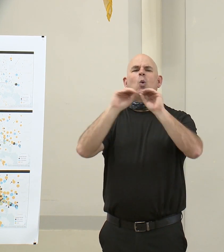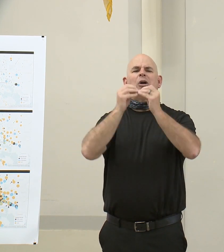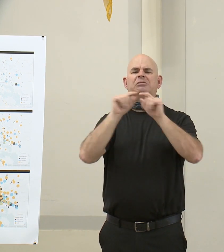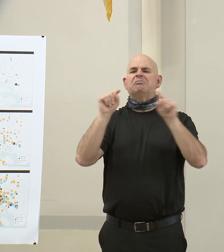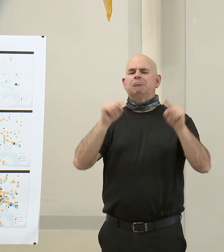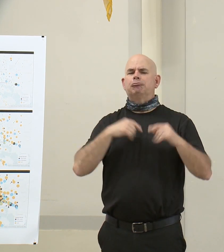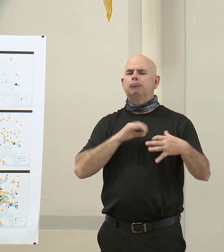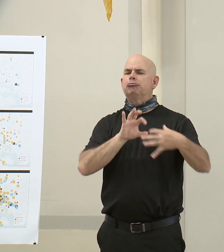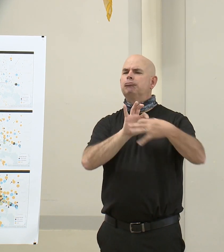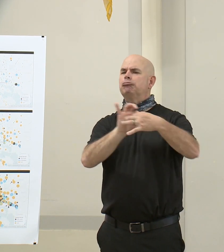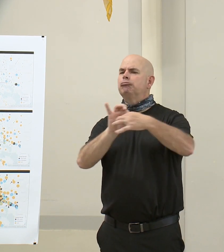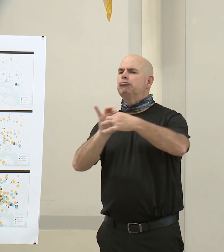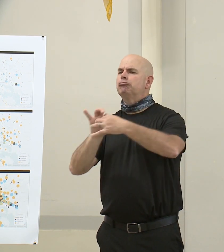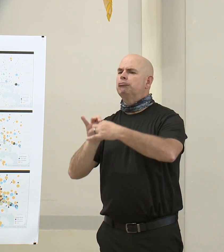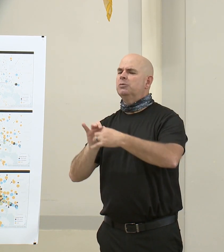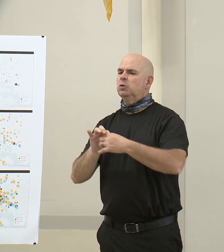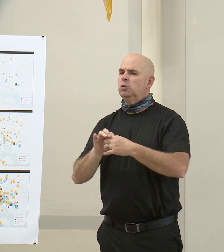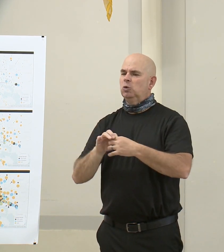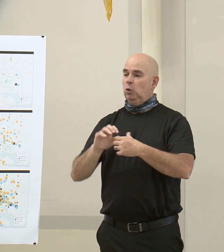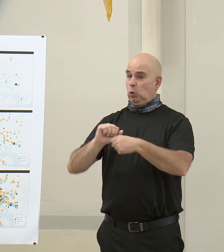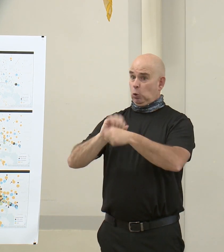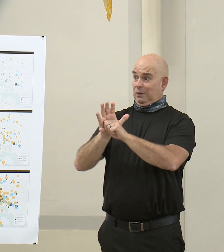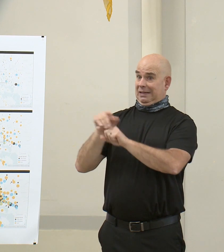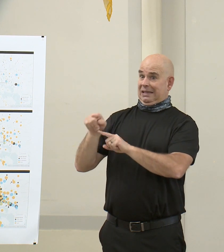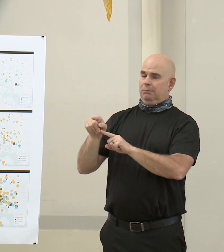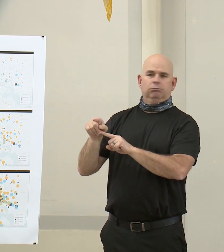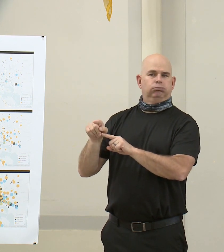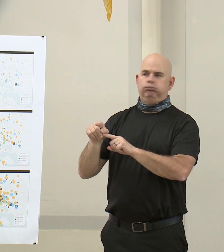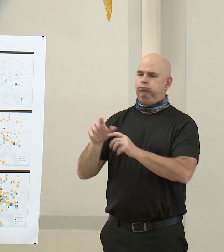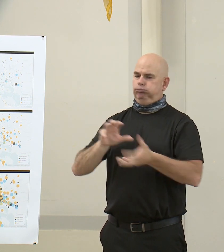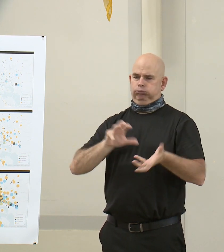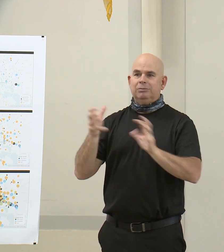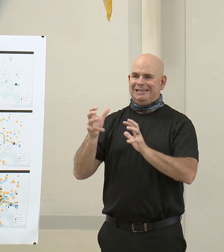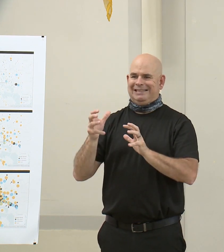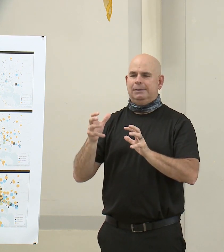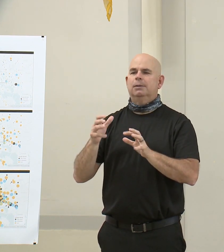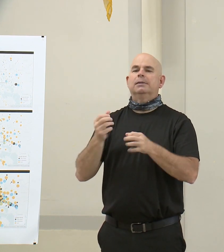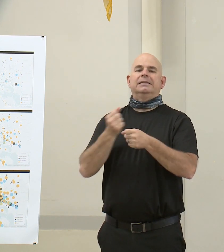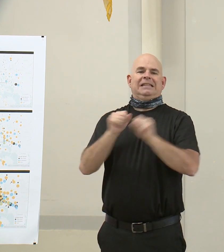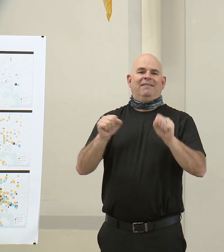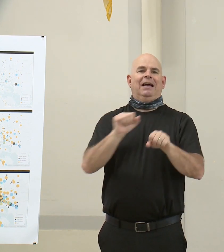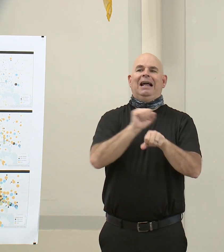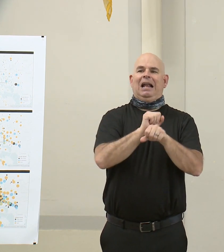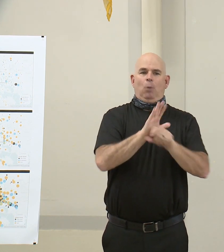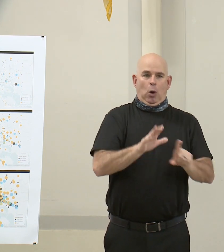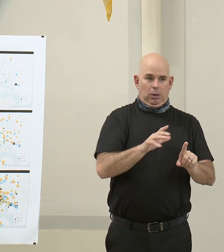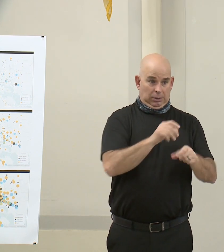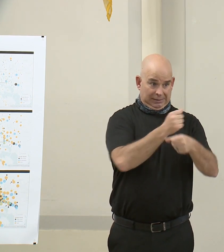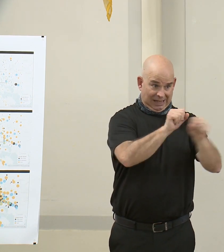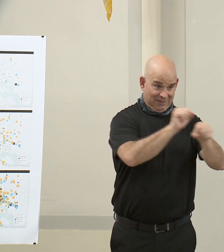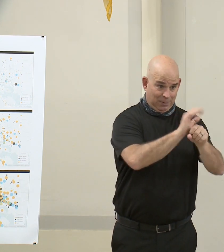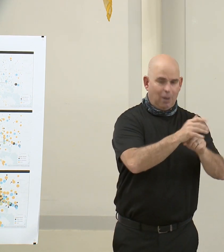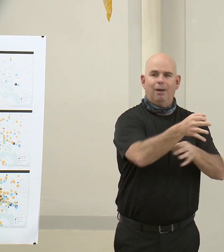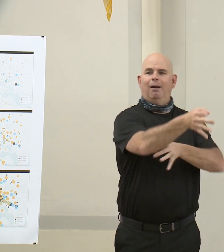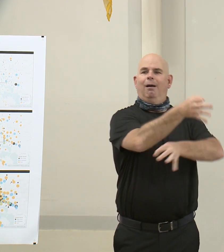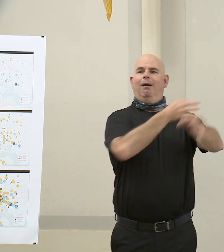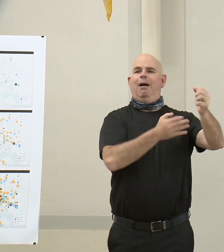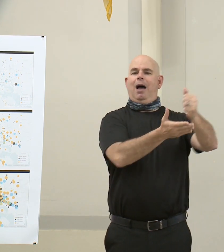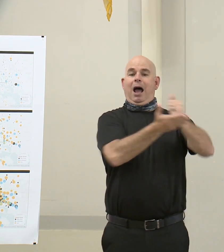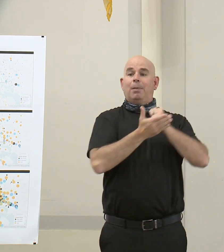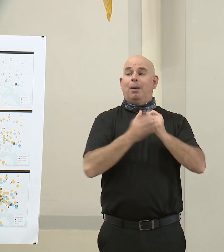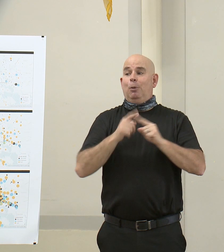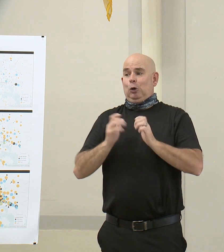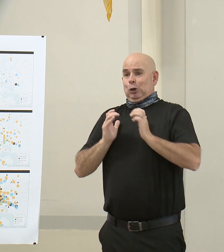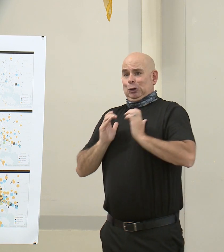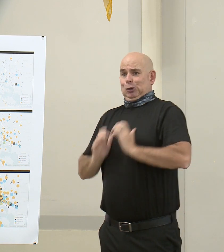our top priority is the well-being and safety of our employees, communities, and customers. We're working very closely